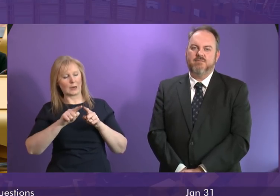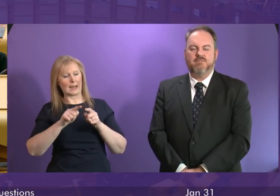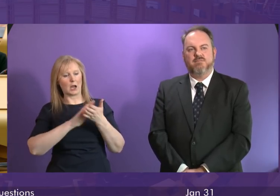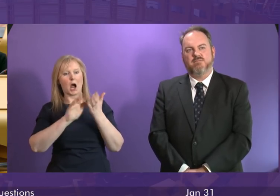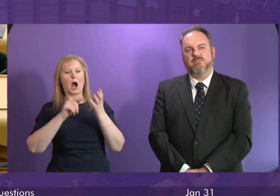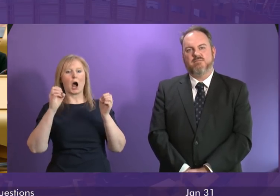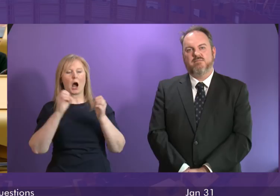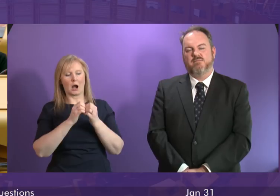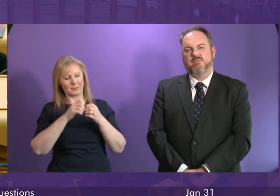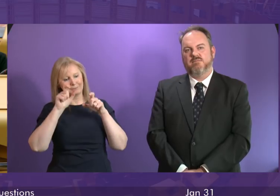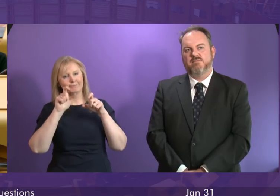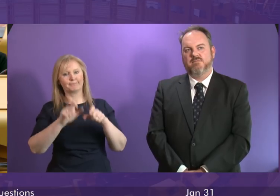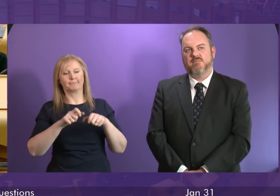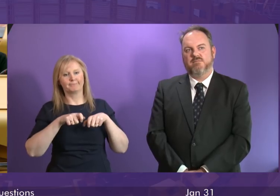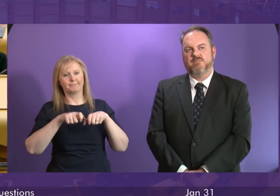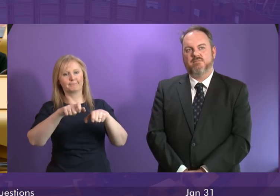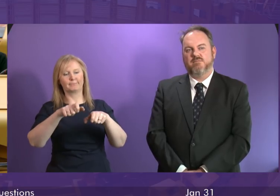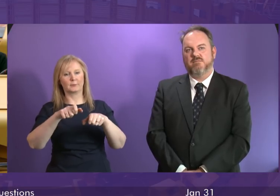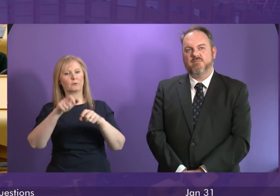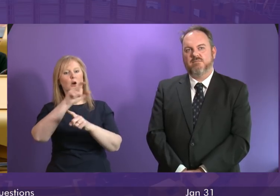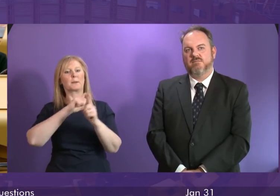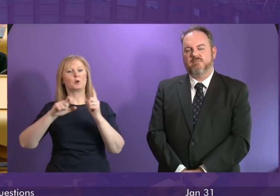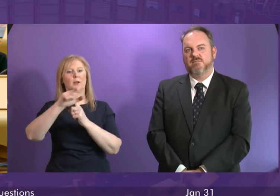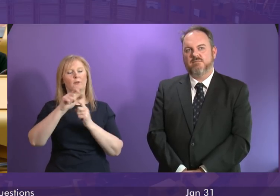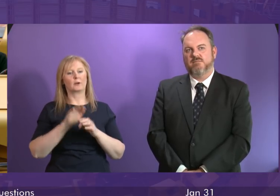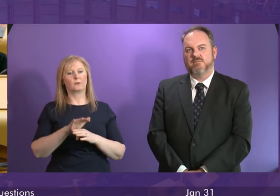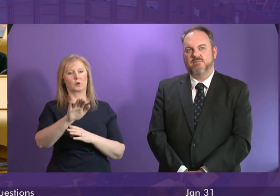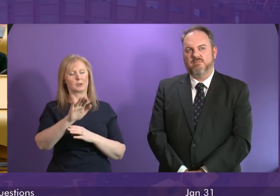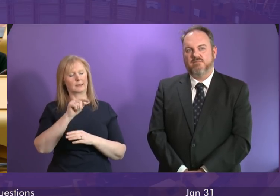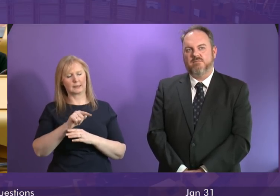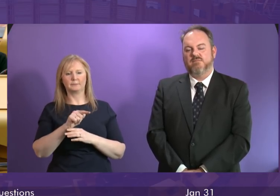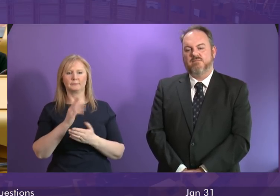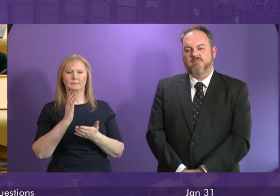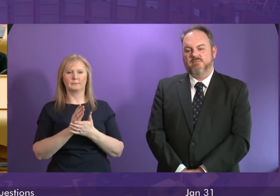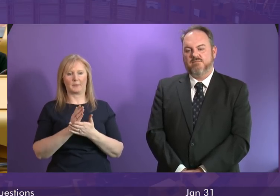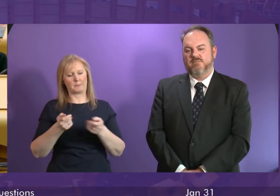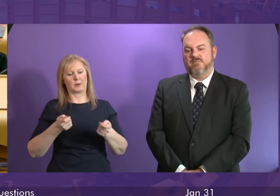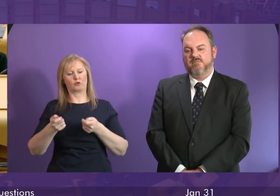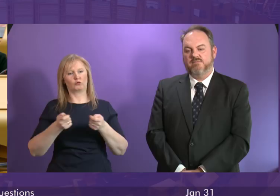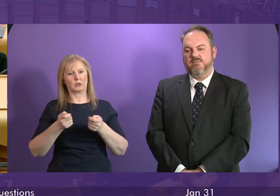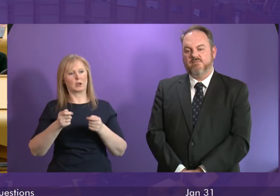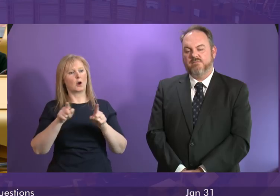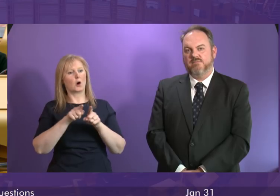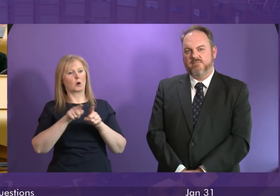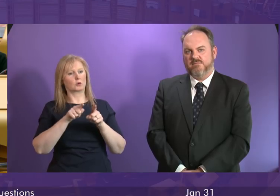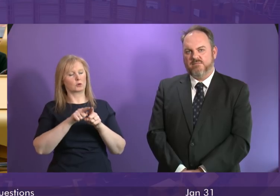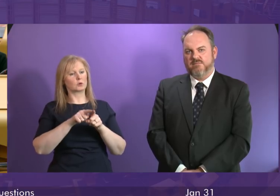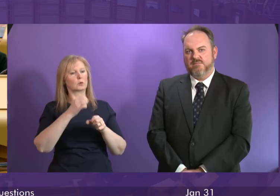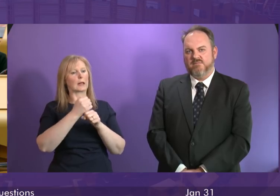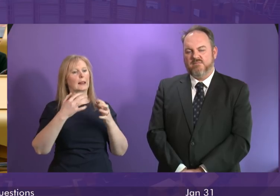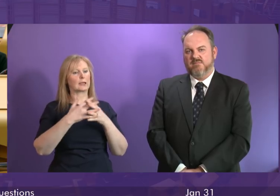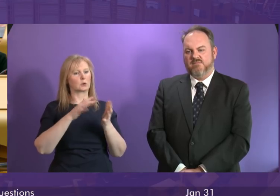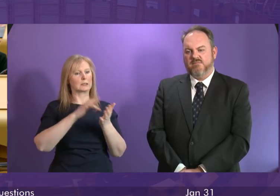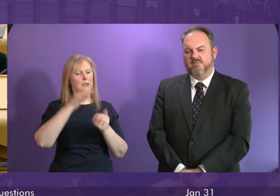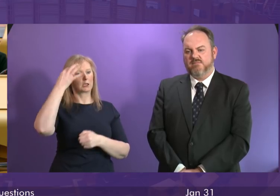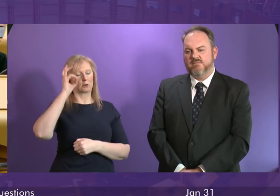an important asset for the community in the future that is fundamentally a matter for the administrator and for Glasgow City Council however we